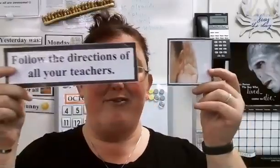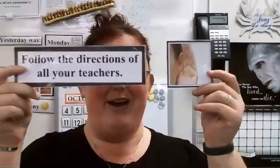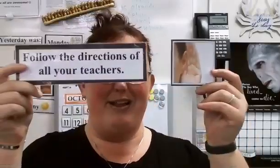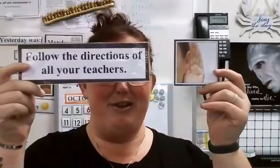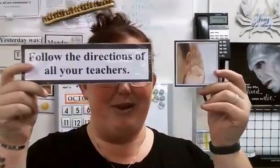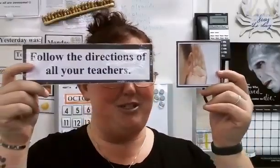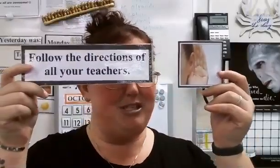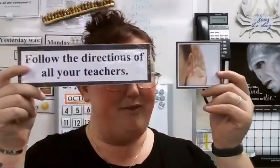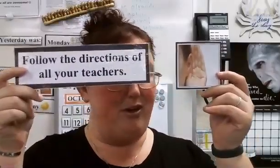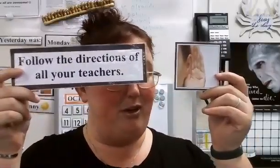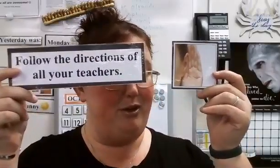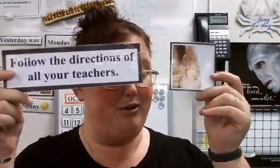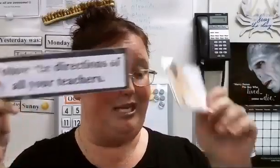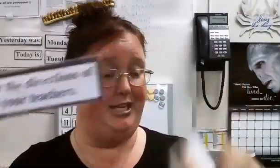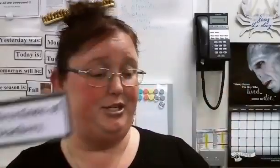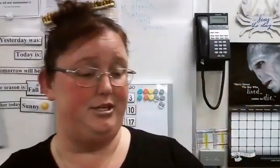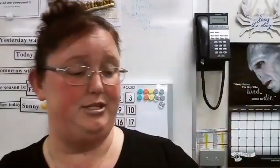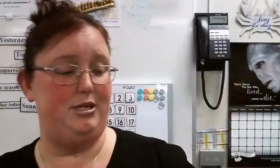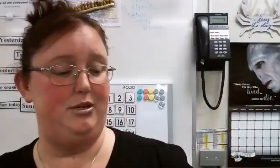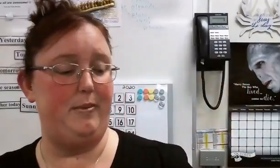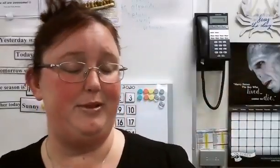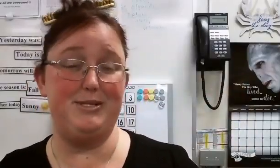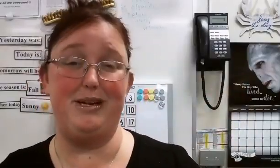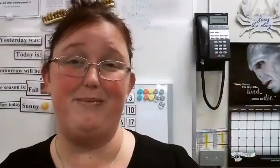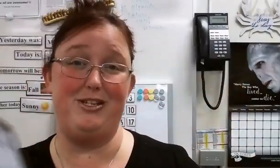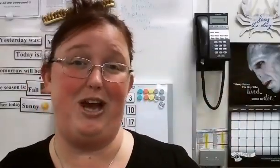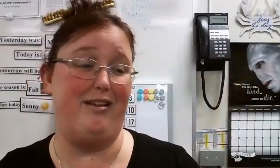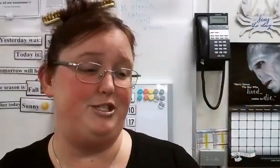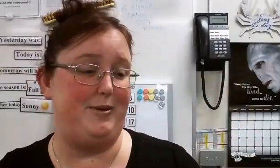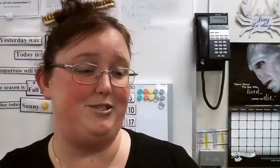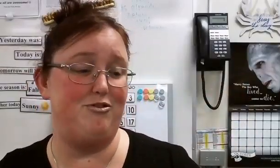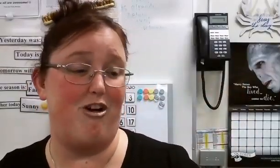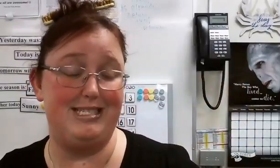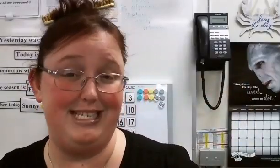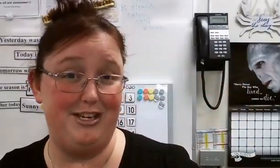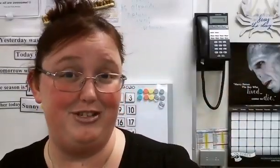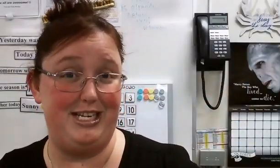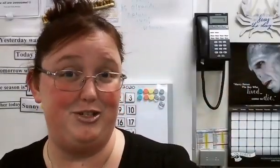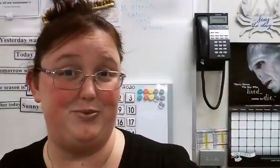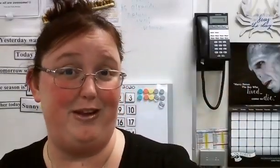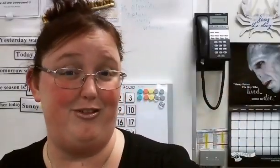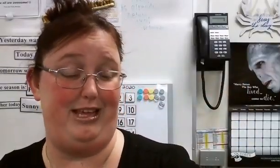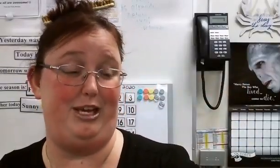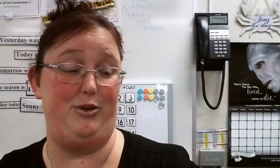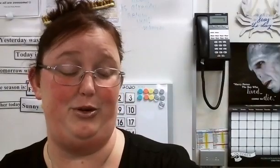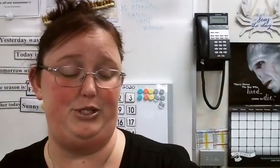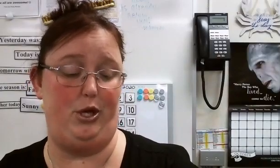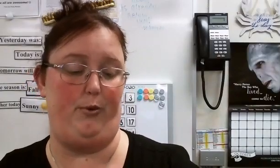Follow the directions of all your teachers. Remember, this one can be a challenge because you're not seeing your teachers regularly like you used to,